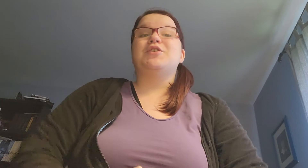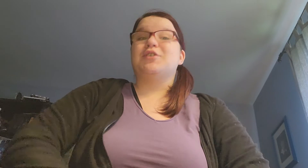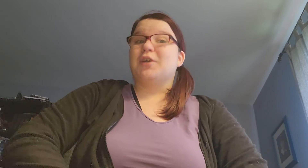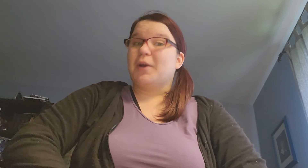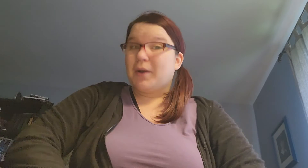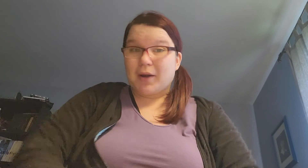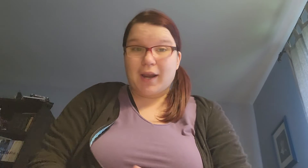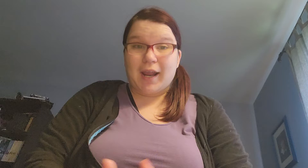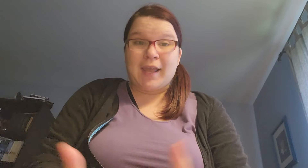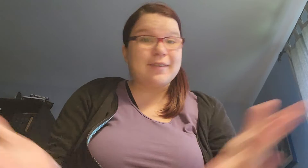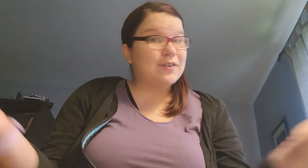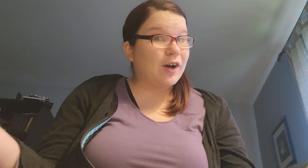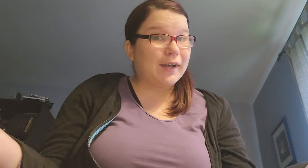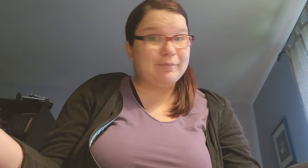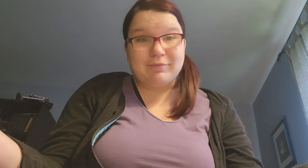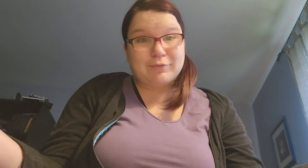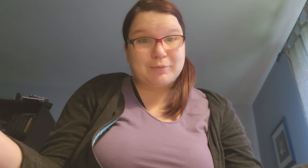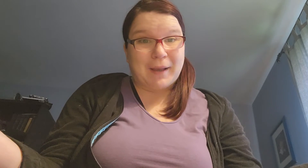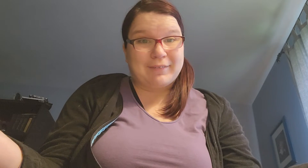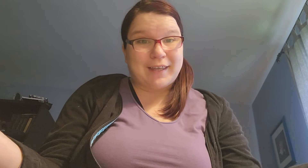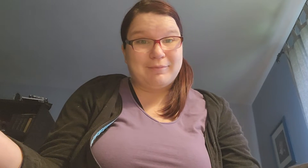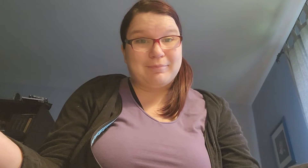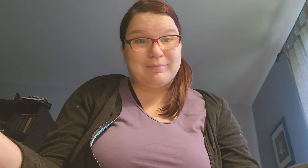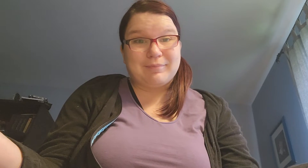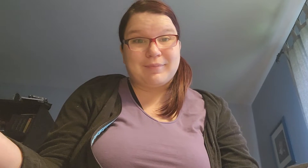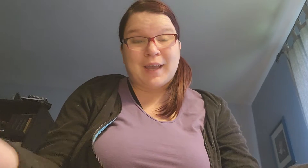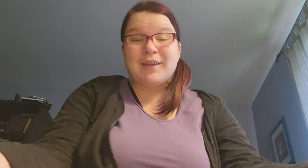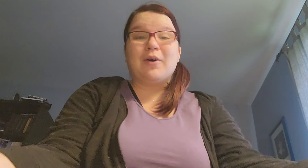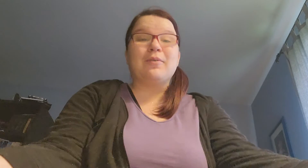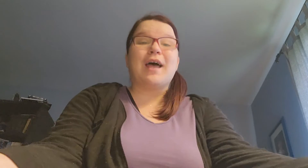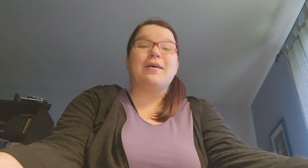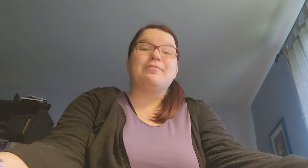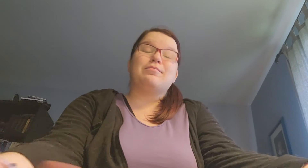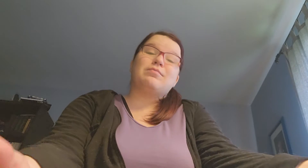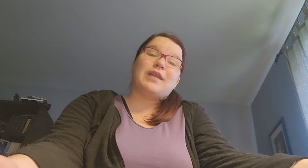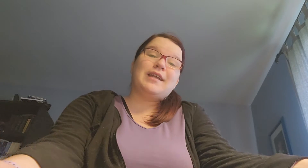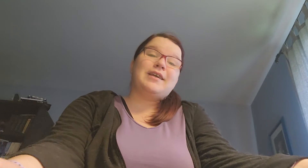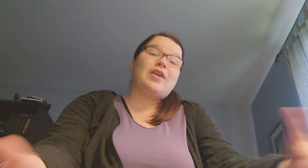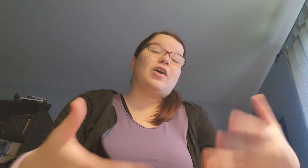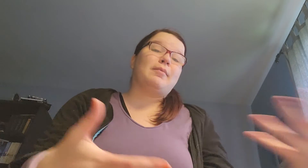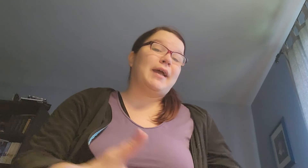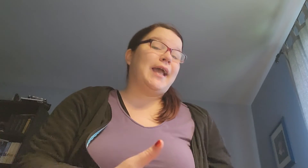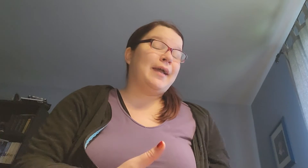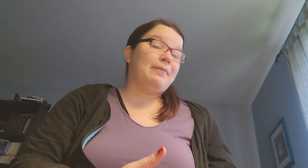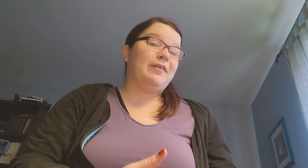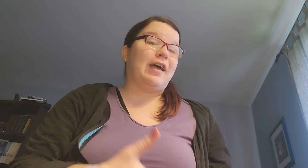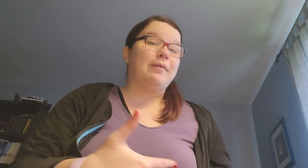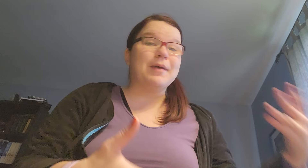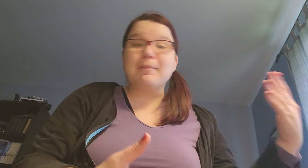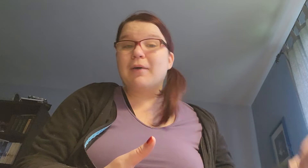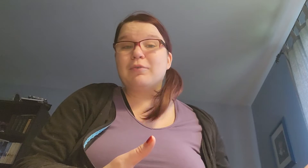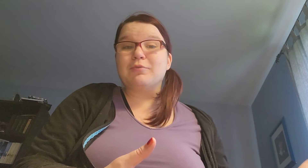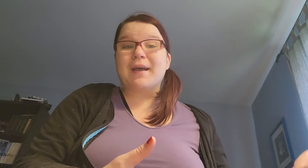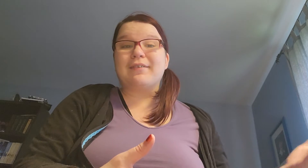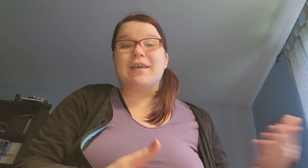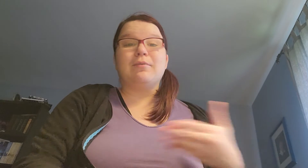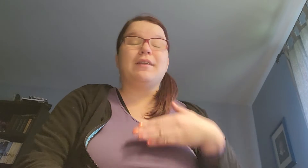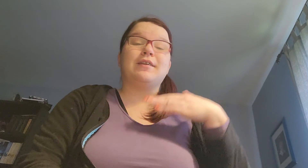Which is not Fruit Basket. I know that lately a lot of my AMVs have been about Fruit Basket. With